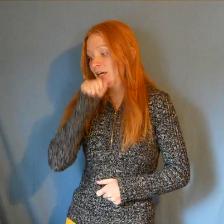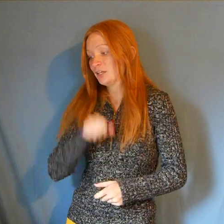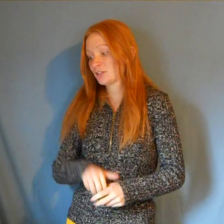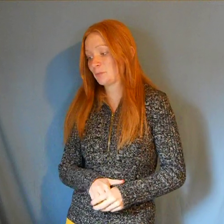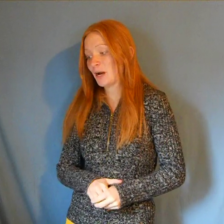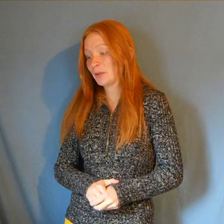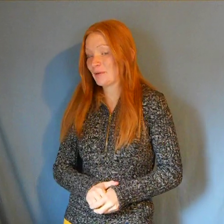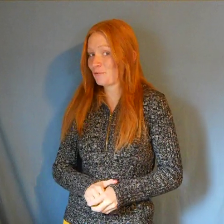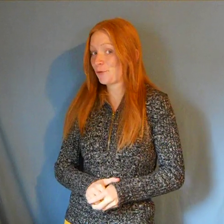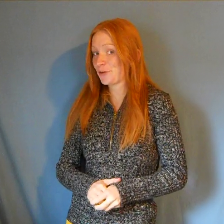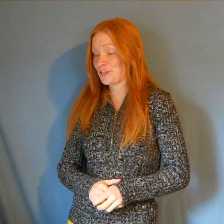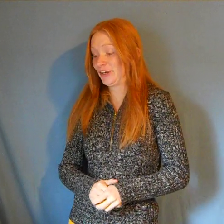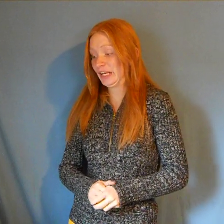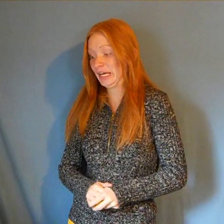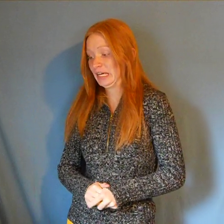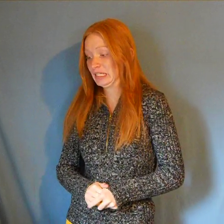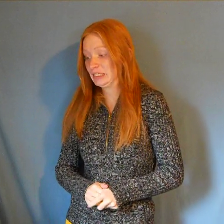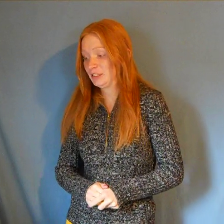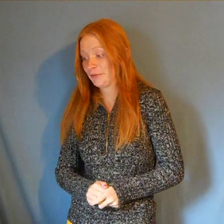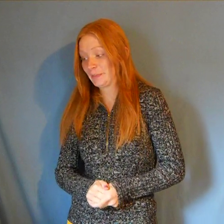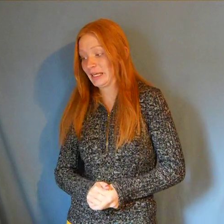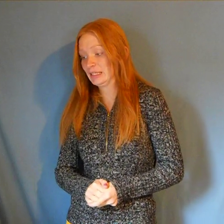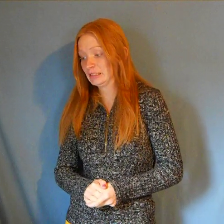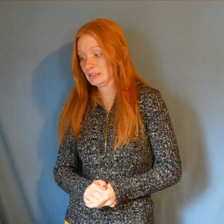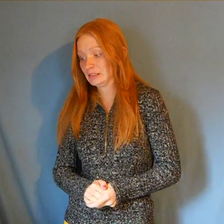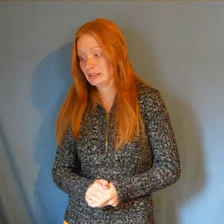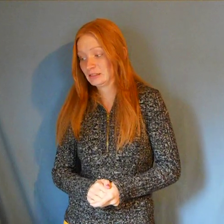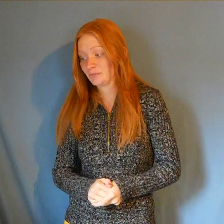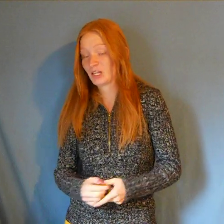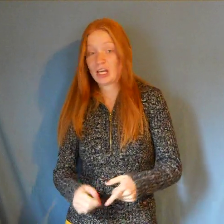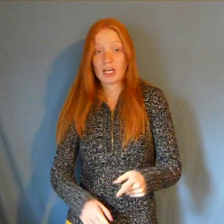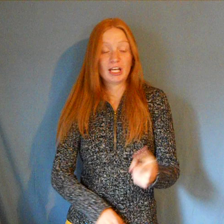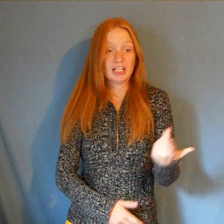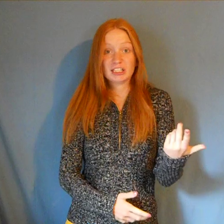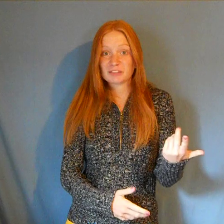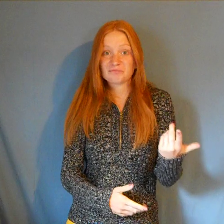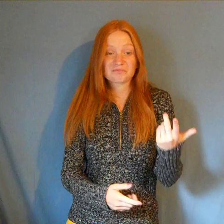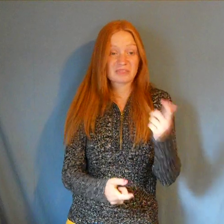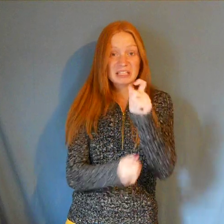So probably around 4 is good for me. one day better than another day for you?